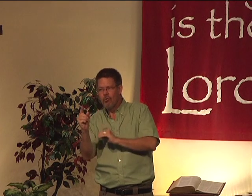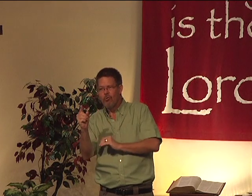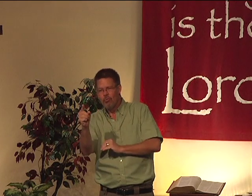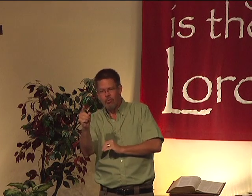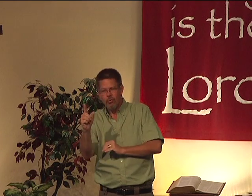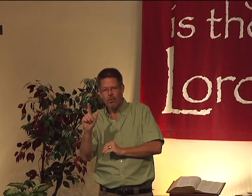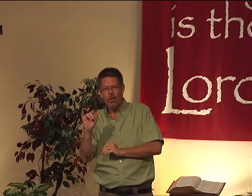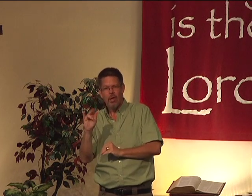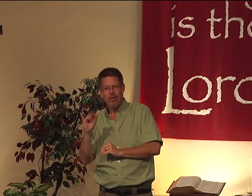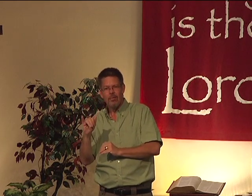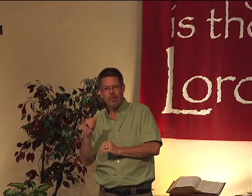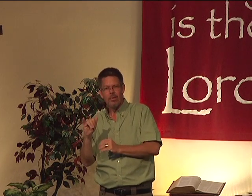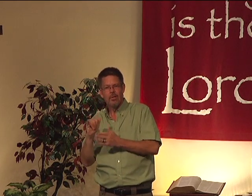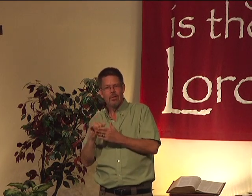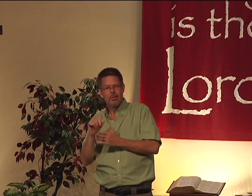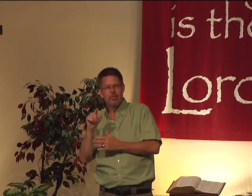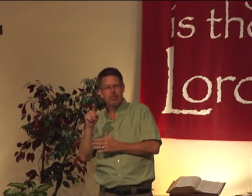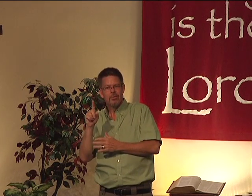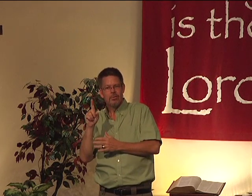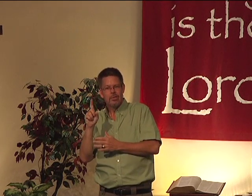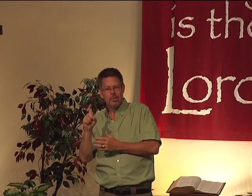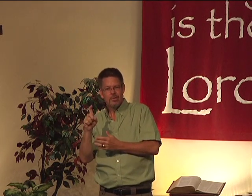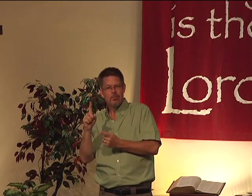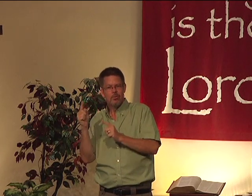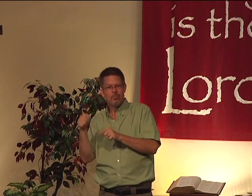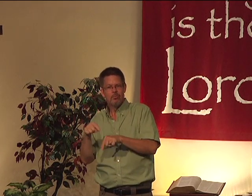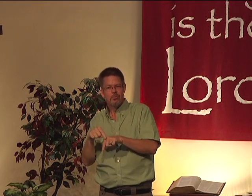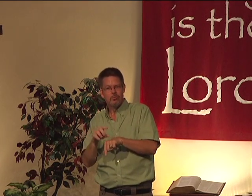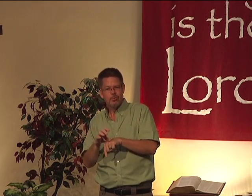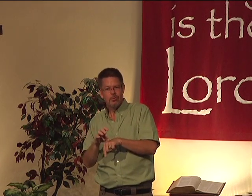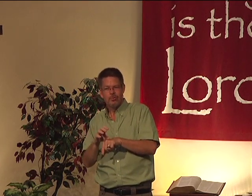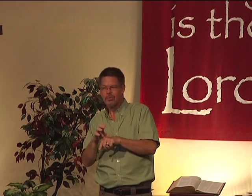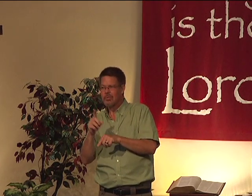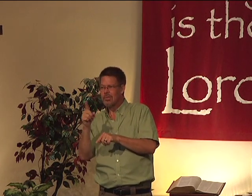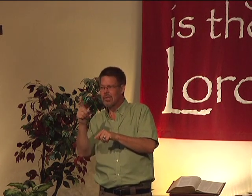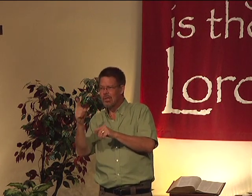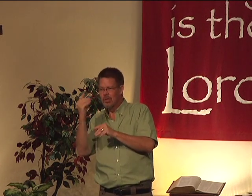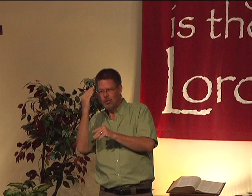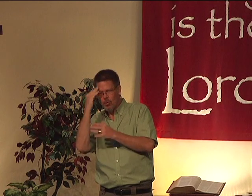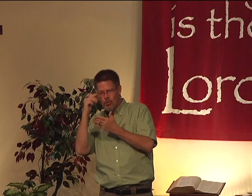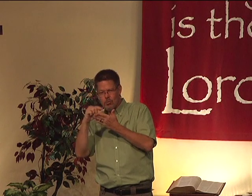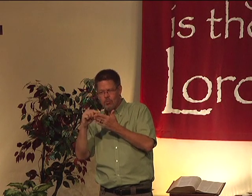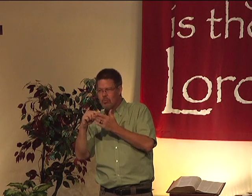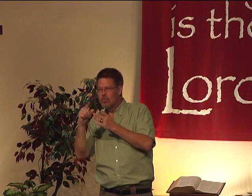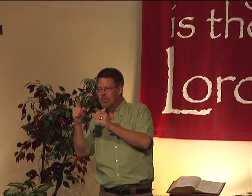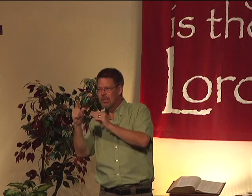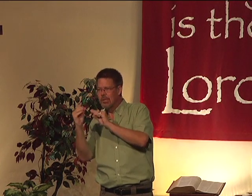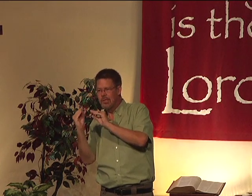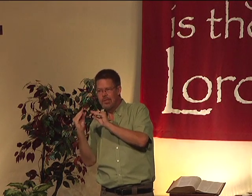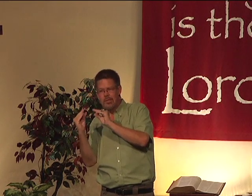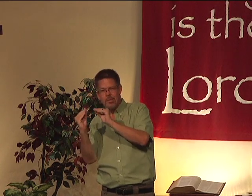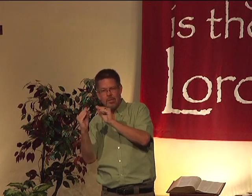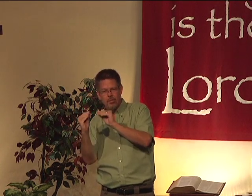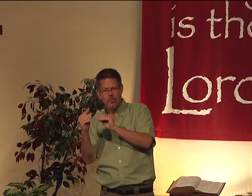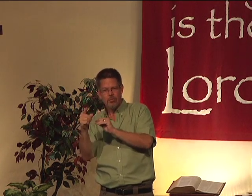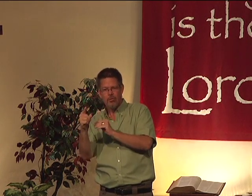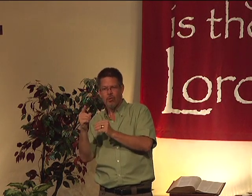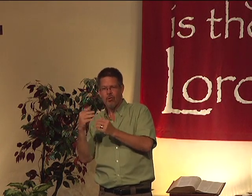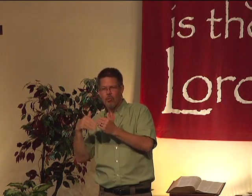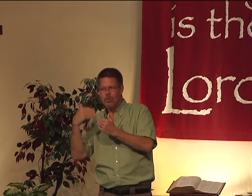He taught one person. He taught Ivy that she needed to come to church. He knew the scripture, and he taught